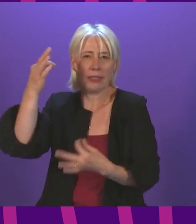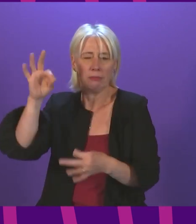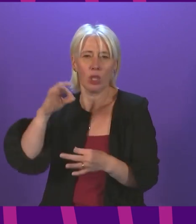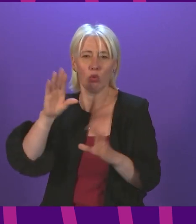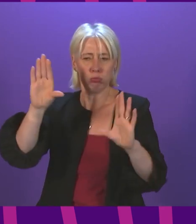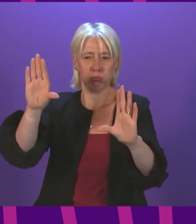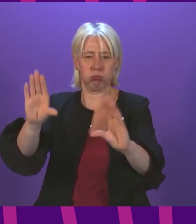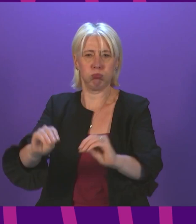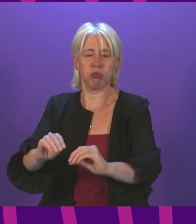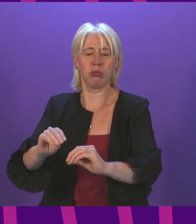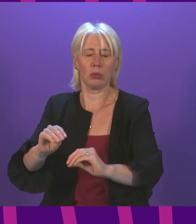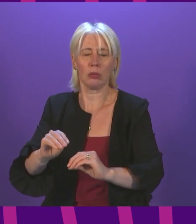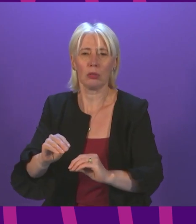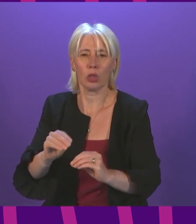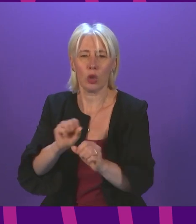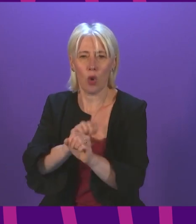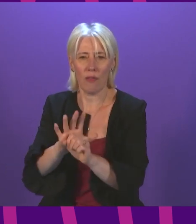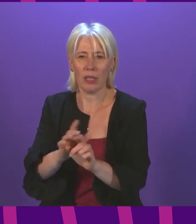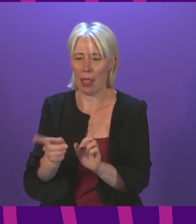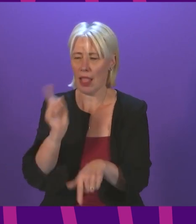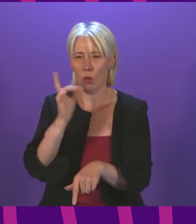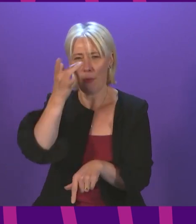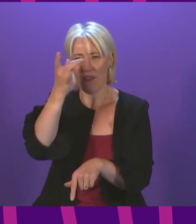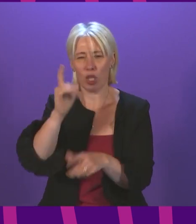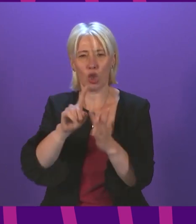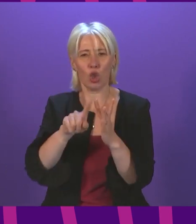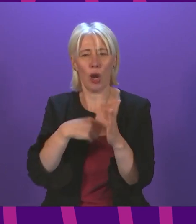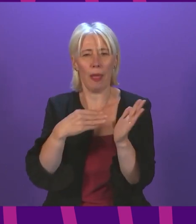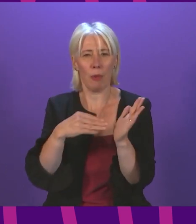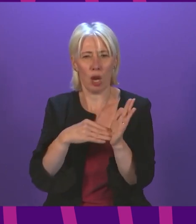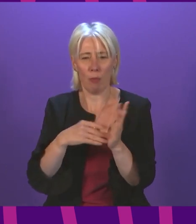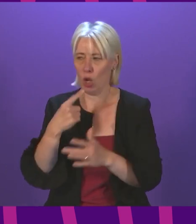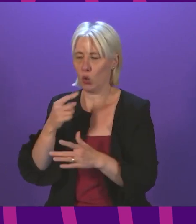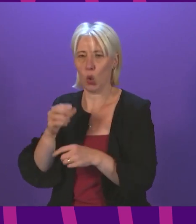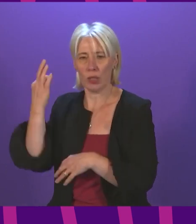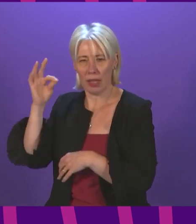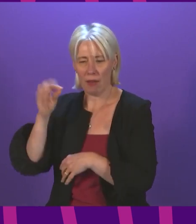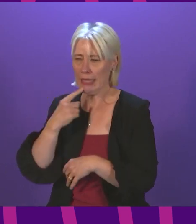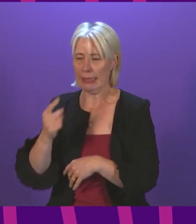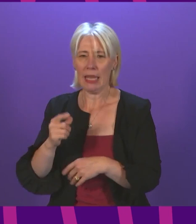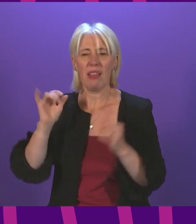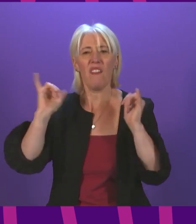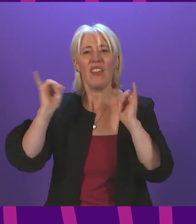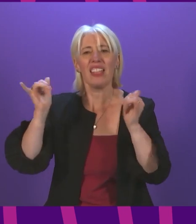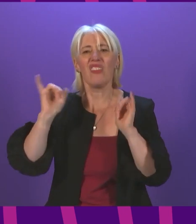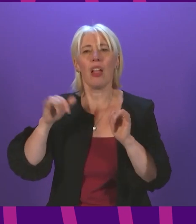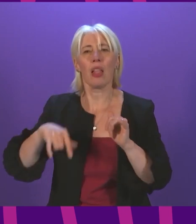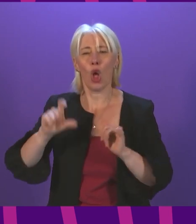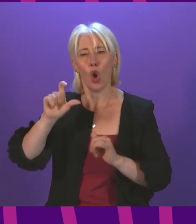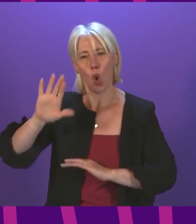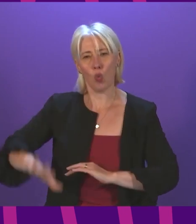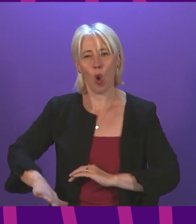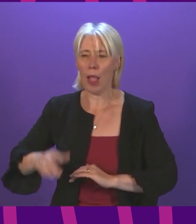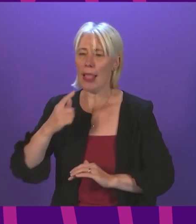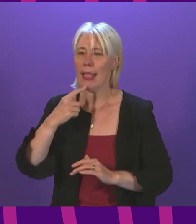but last week Professor Jonathan Montgomery told the Covid-19 committee of a festival in Cornwall that chose to require vaccine